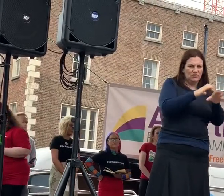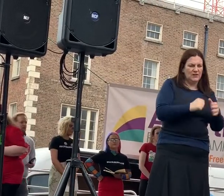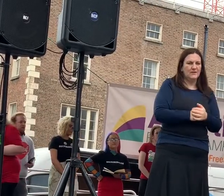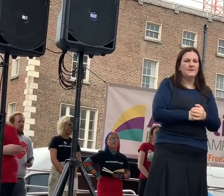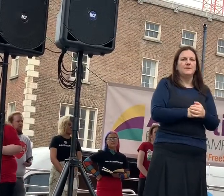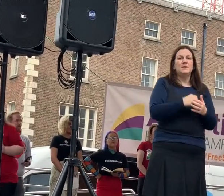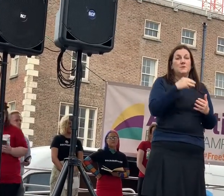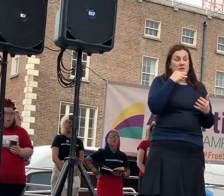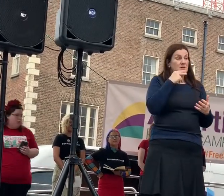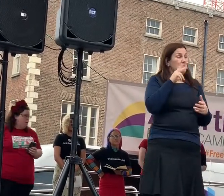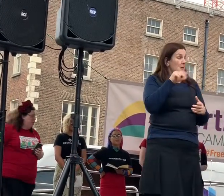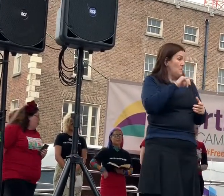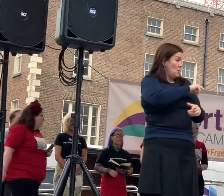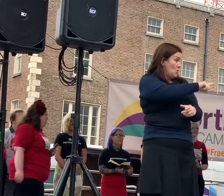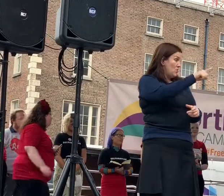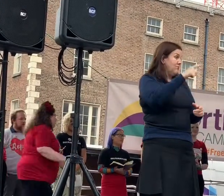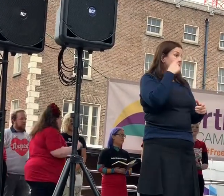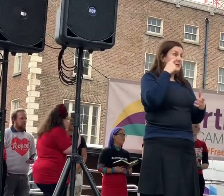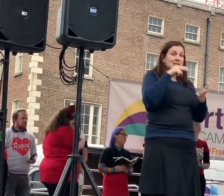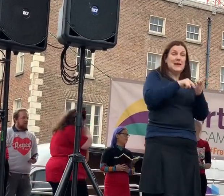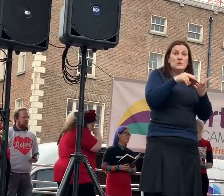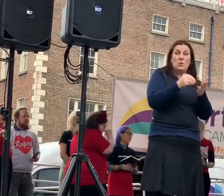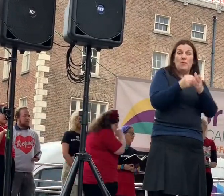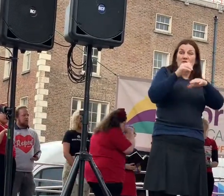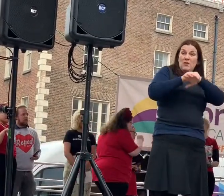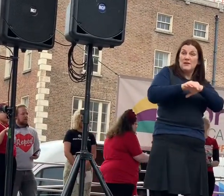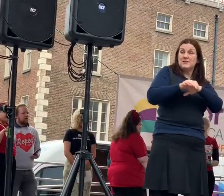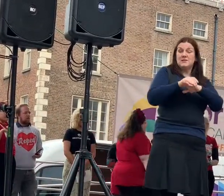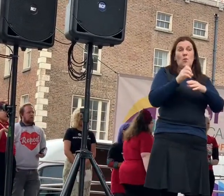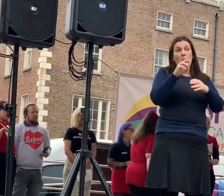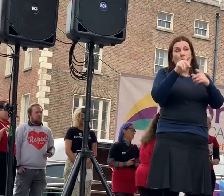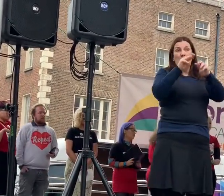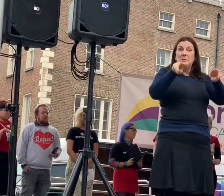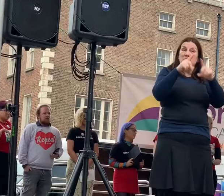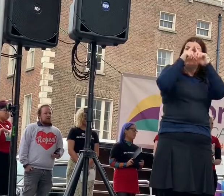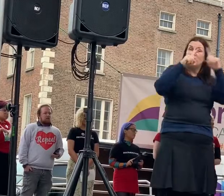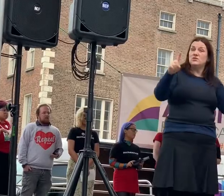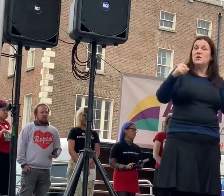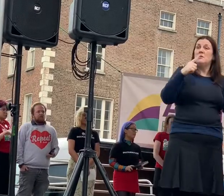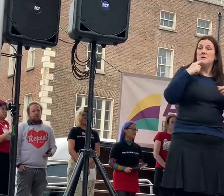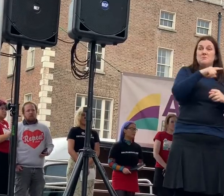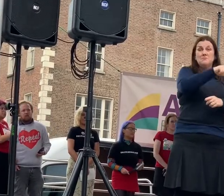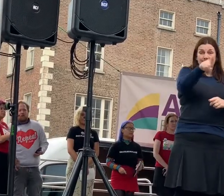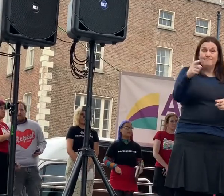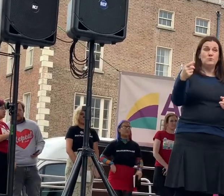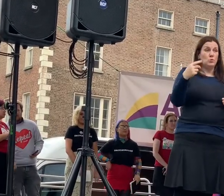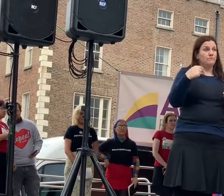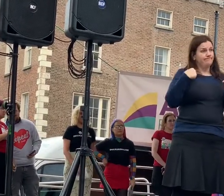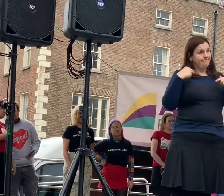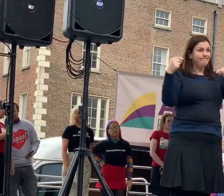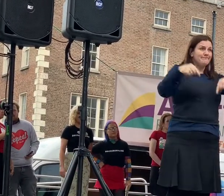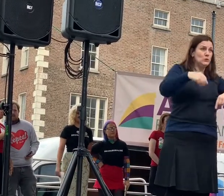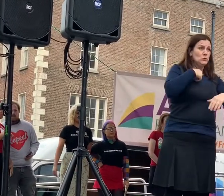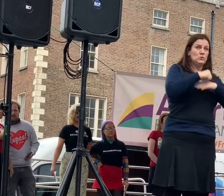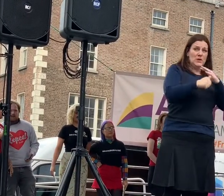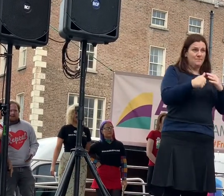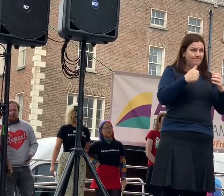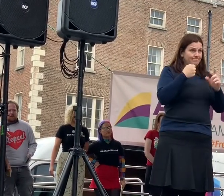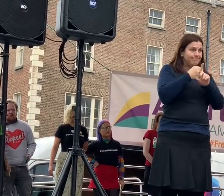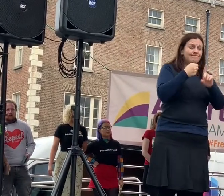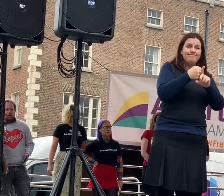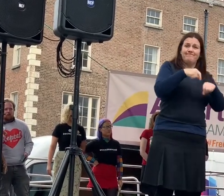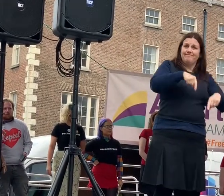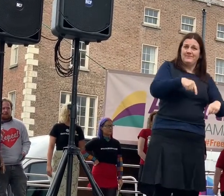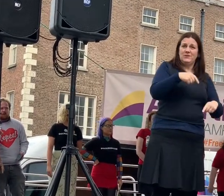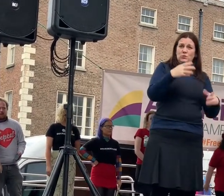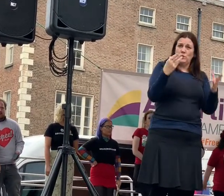could be stood among friends, among strangers. Either way, something brought you here today. And it brought you together, to be